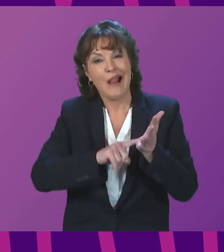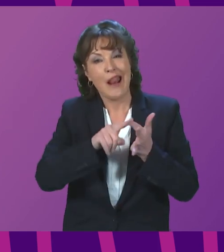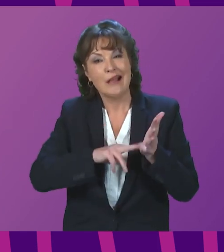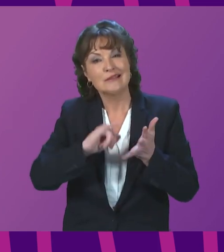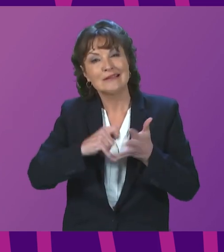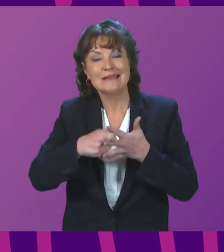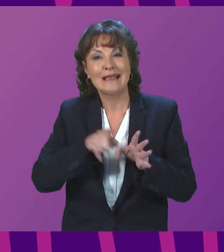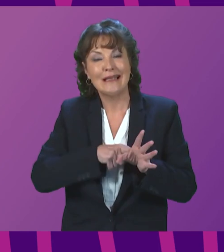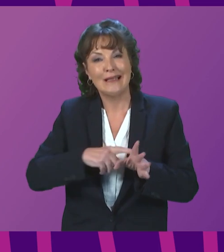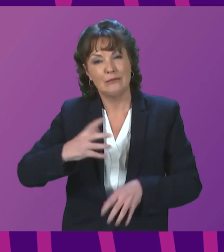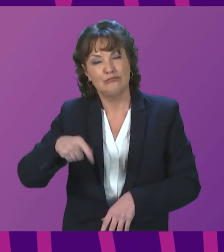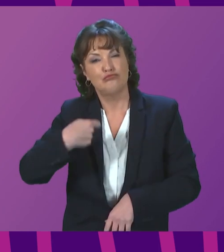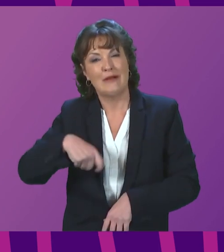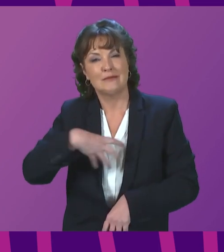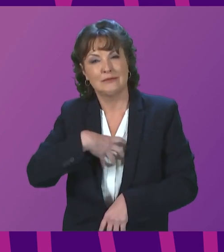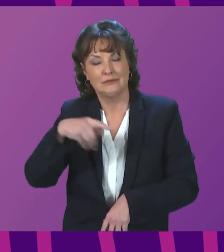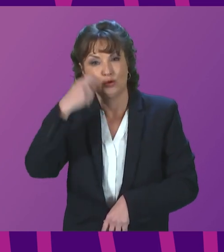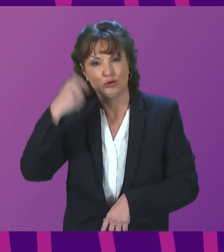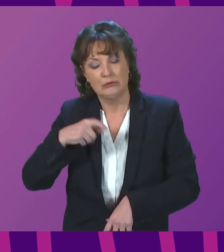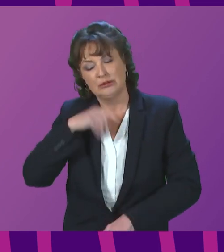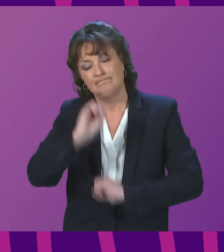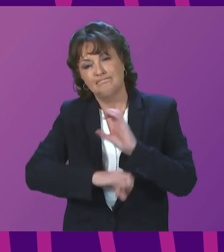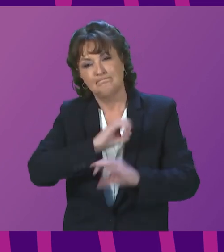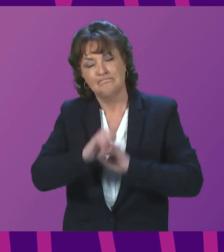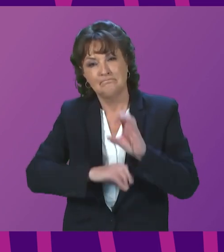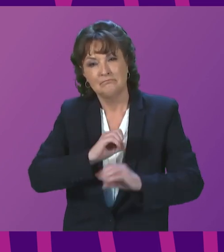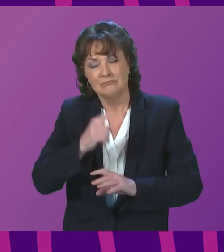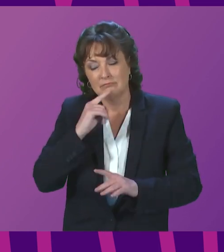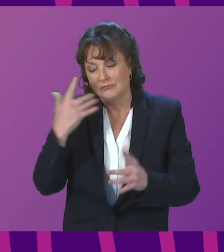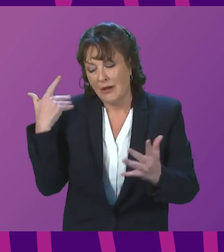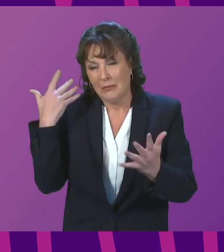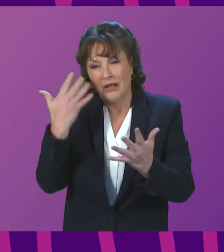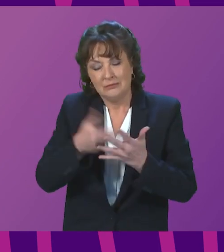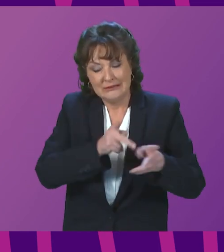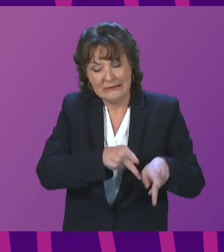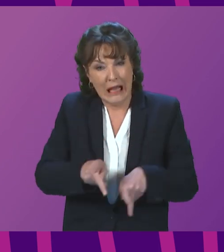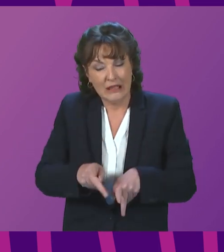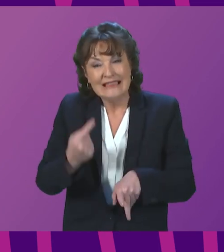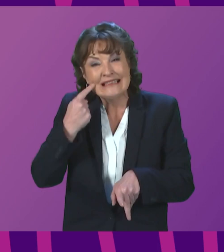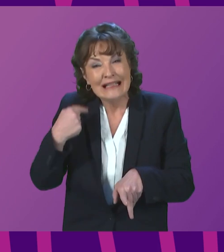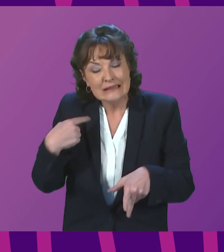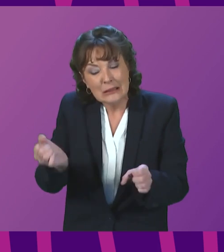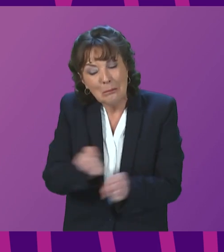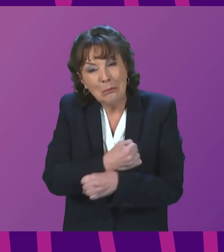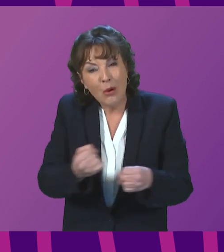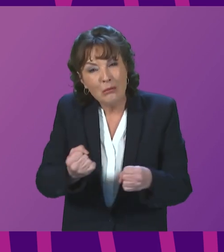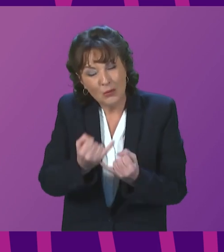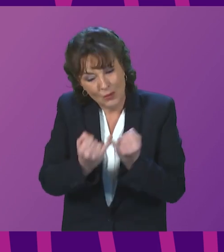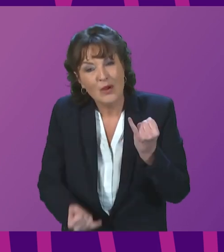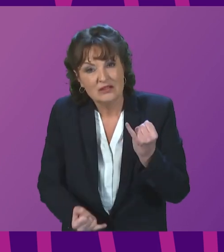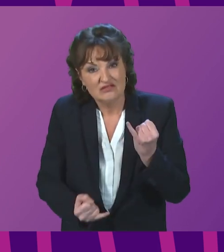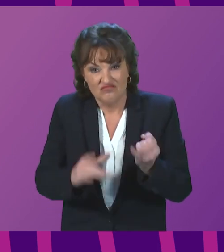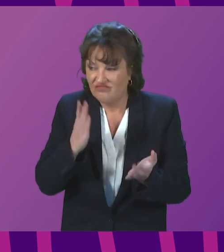having died in this war. Following yesterday's bombing, more young lives have been lost because of the actions of Putin and his forces.